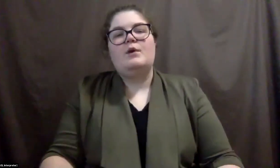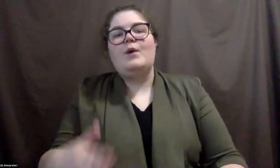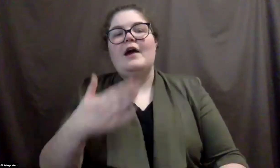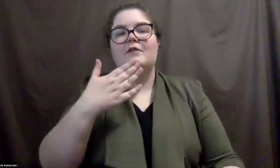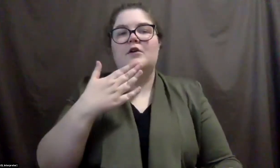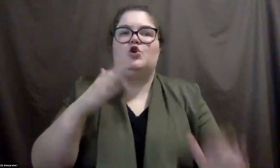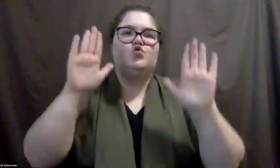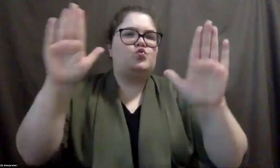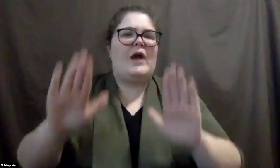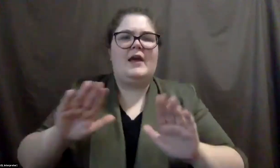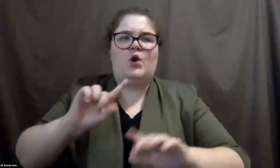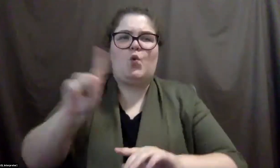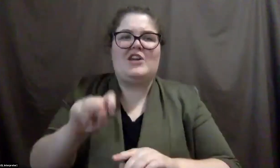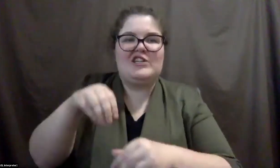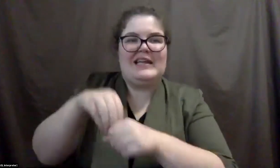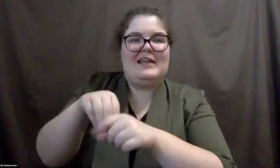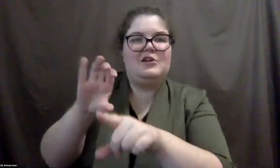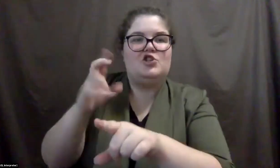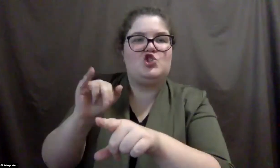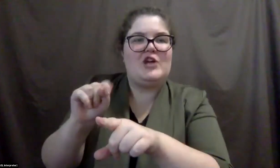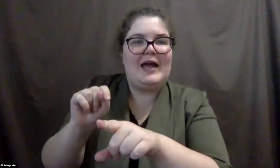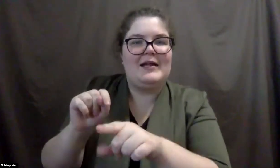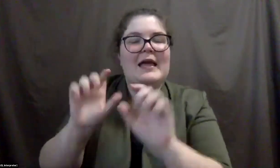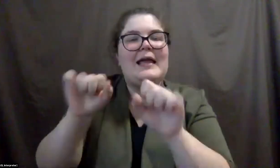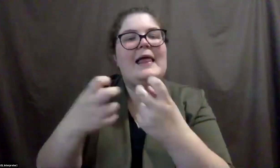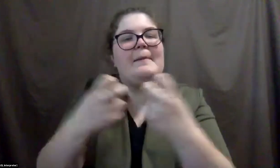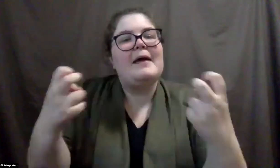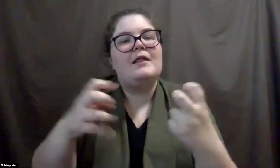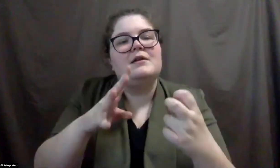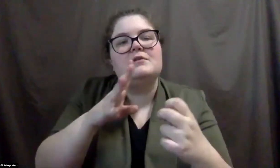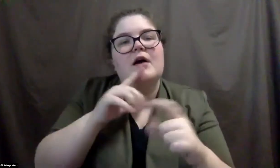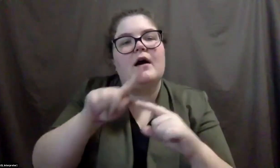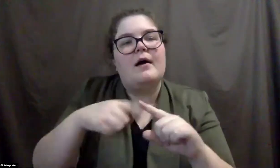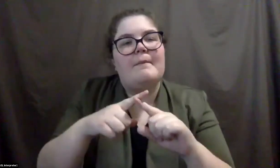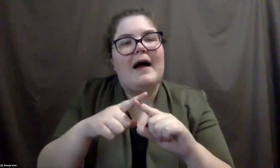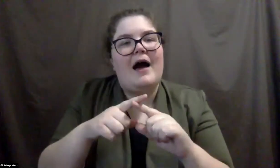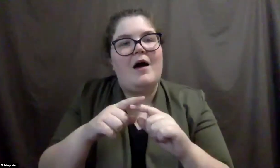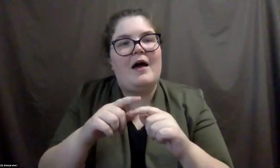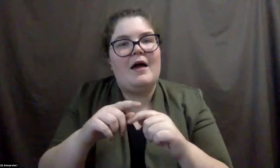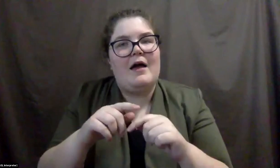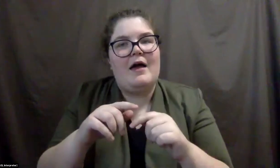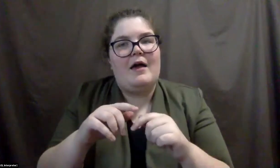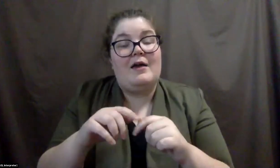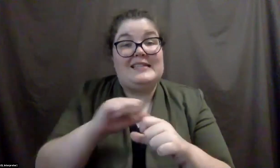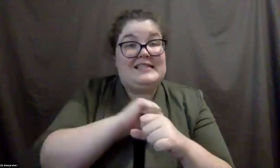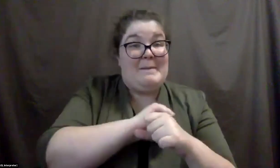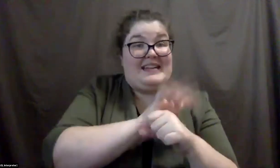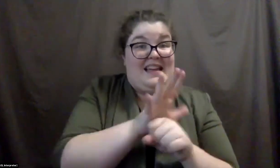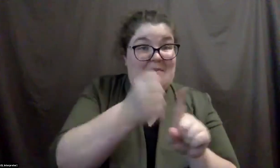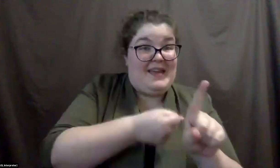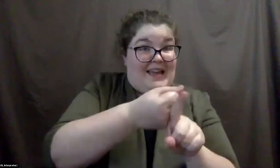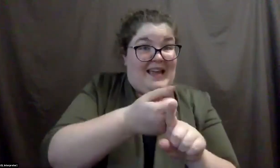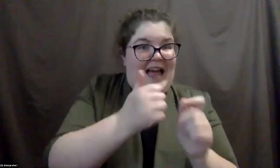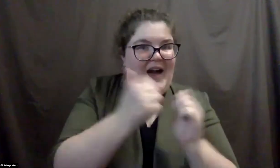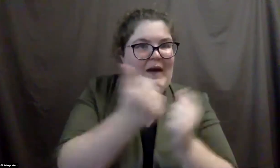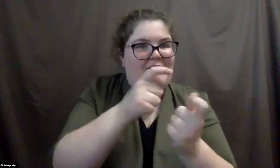box. Can, let's see, can the panelists talk a little bit about how things have shifted since the pandemic, like